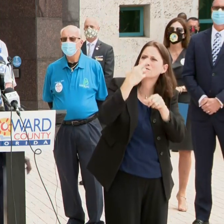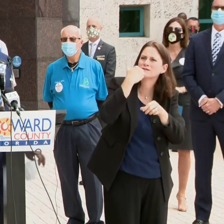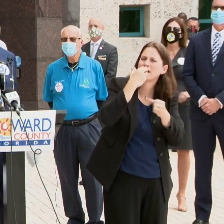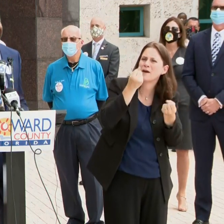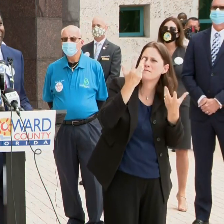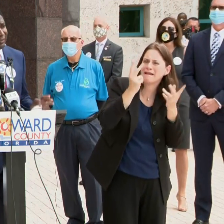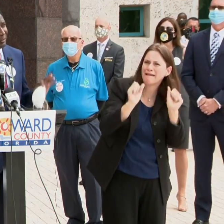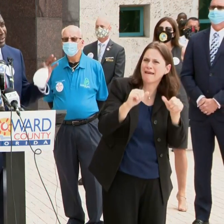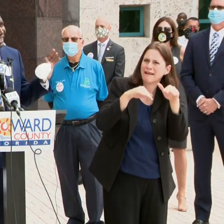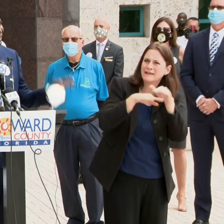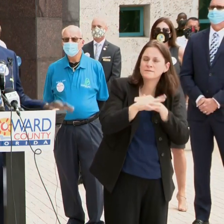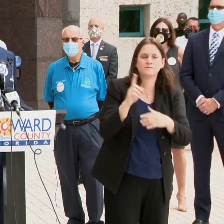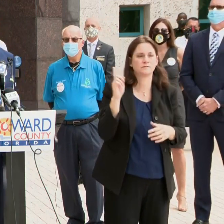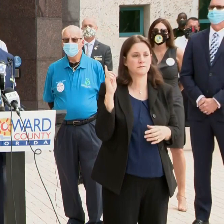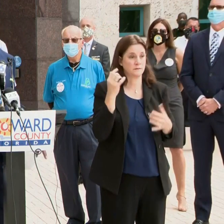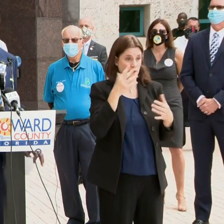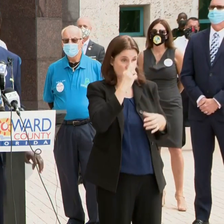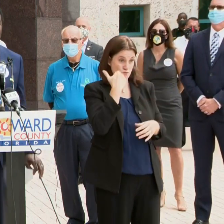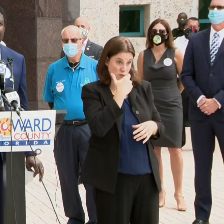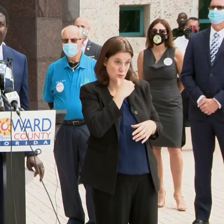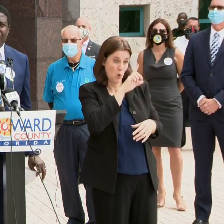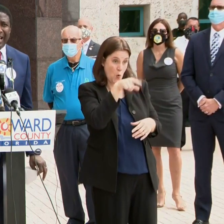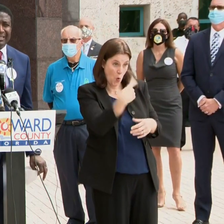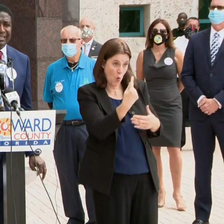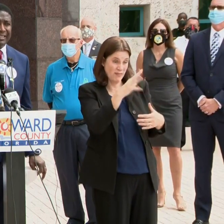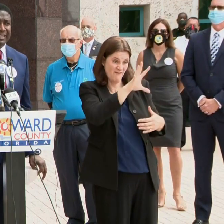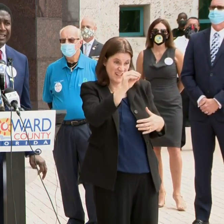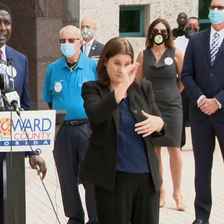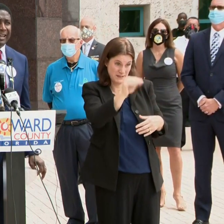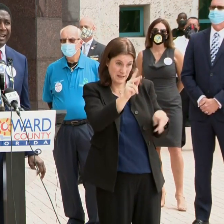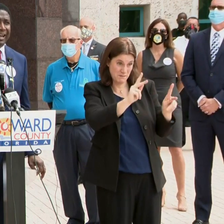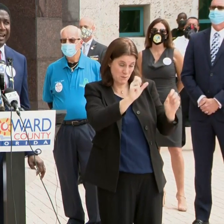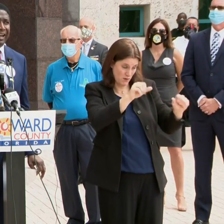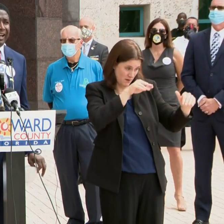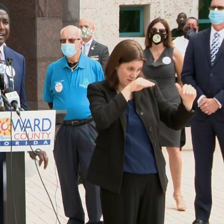So we're still at 50% in restaurants, in terms of capacity.